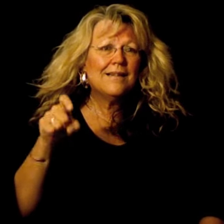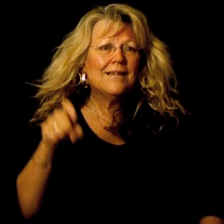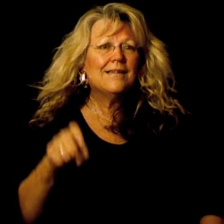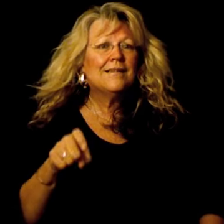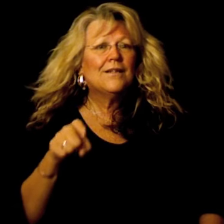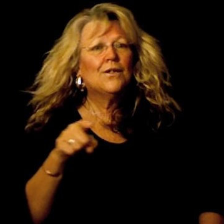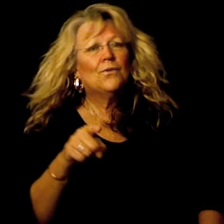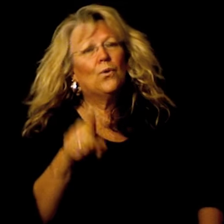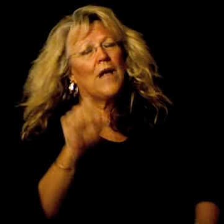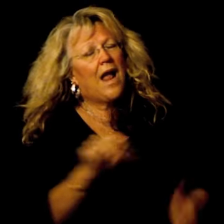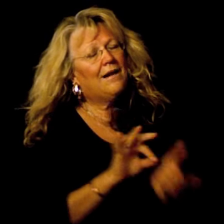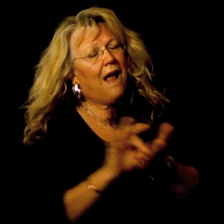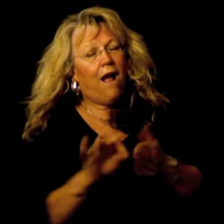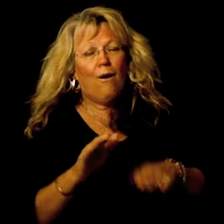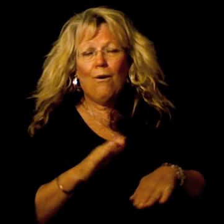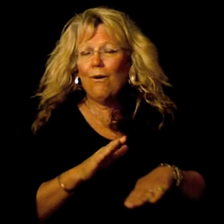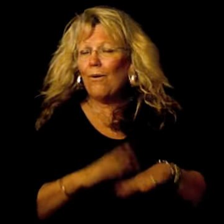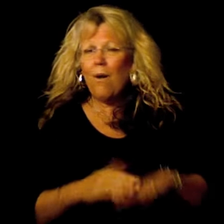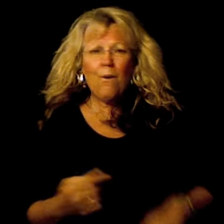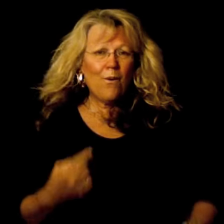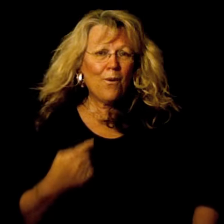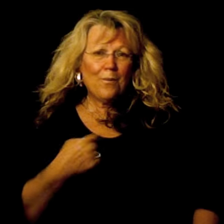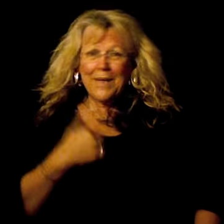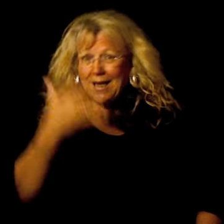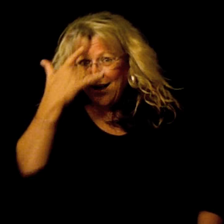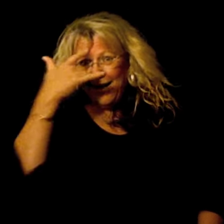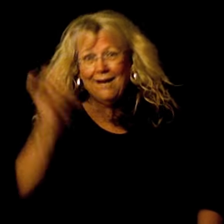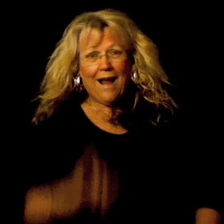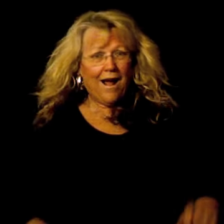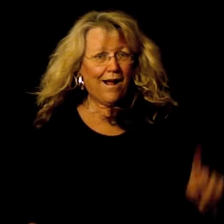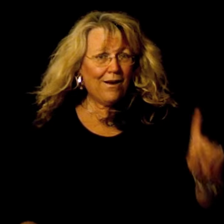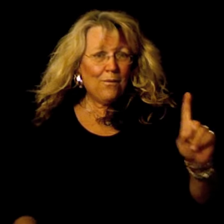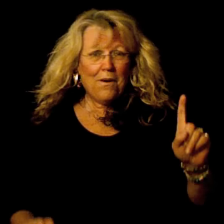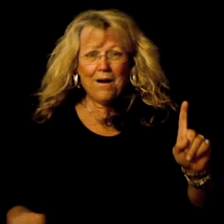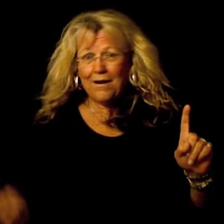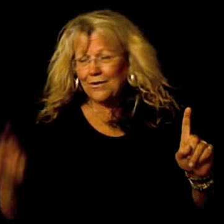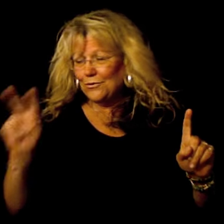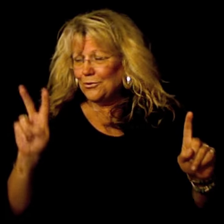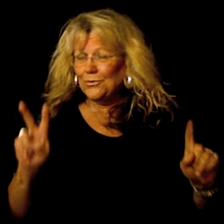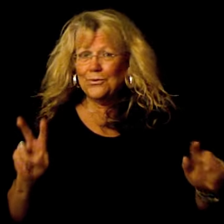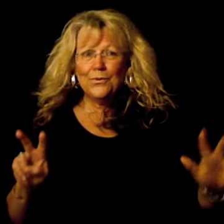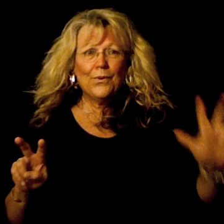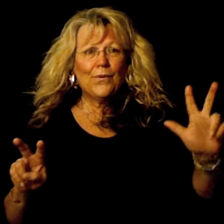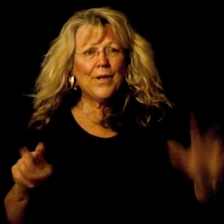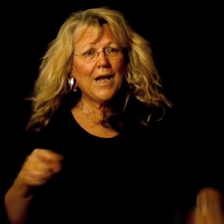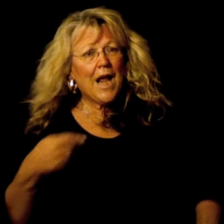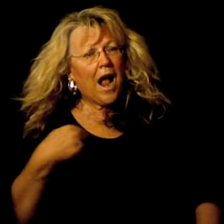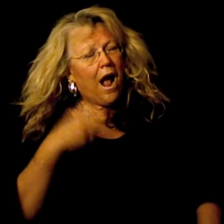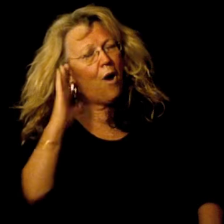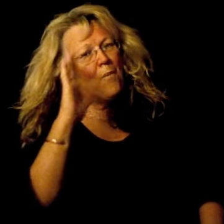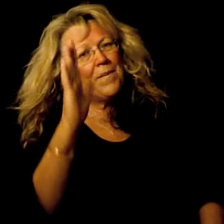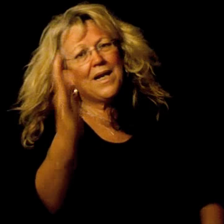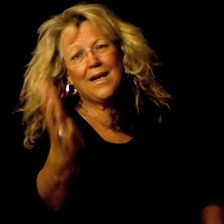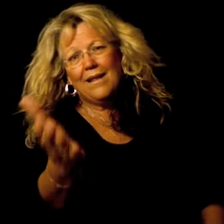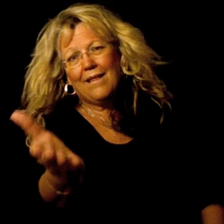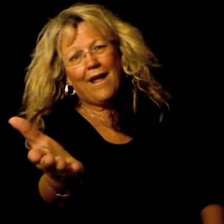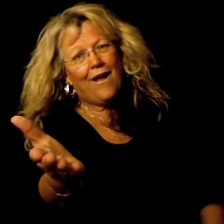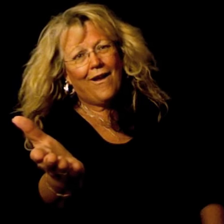You can count on me like one, two, three, I'll be there.